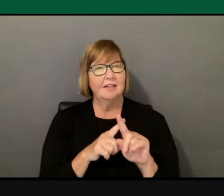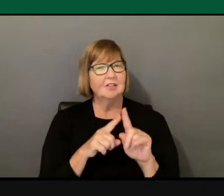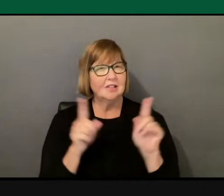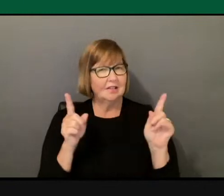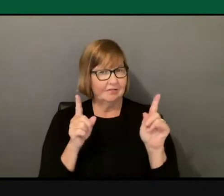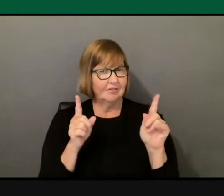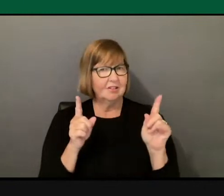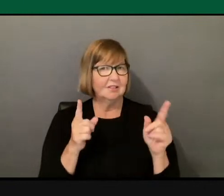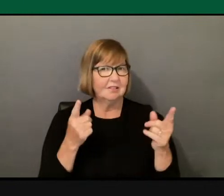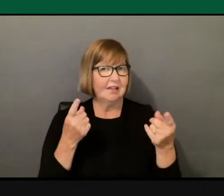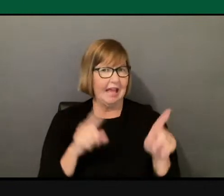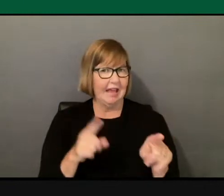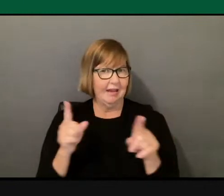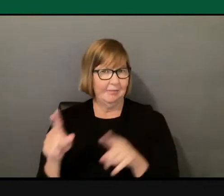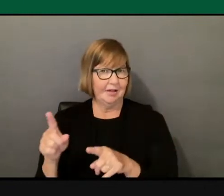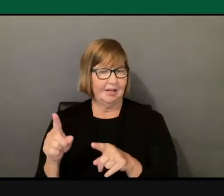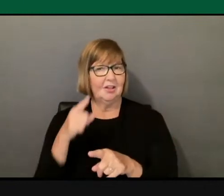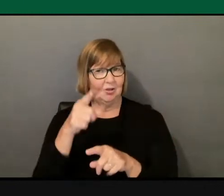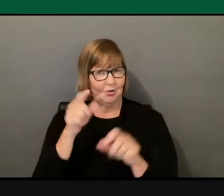And you can do more.